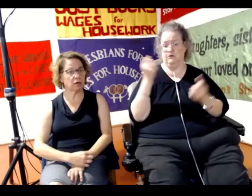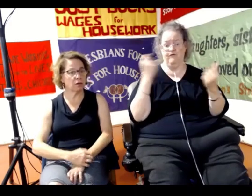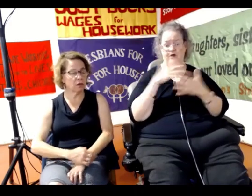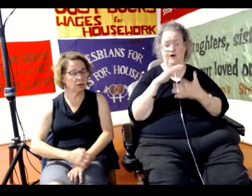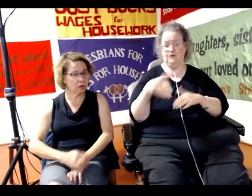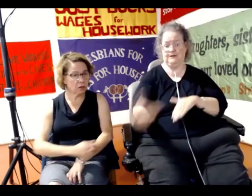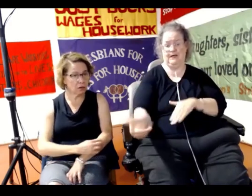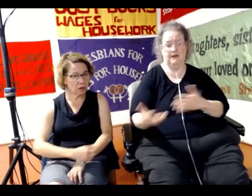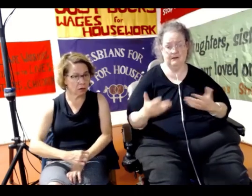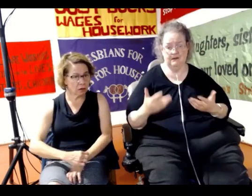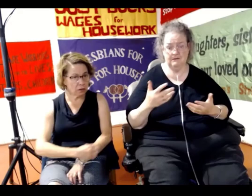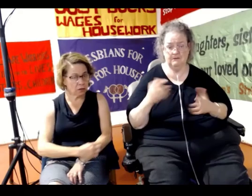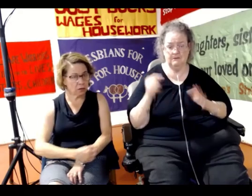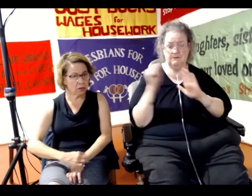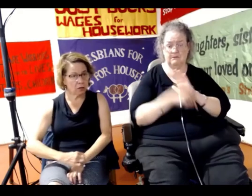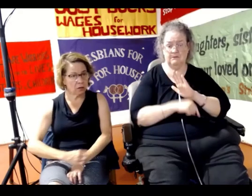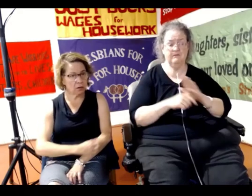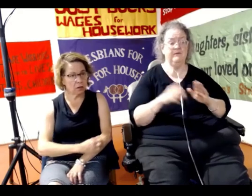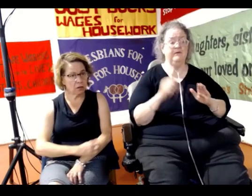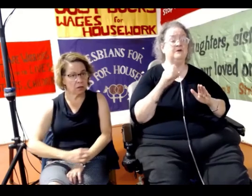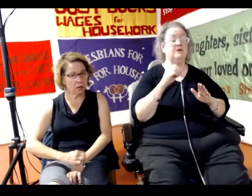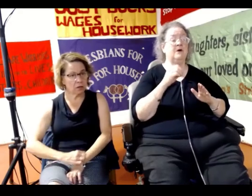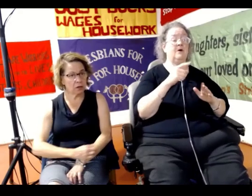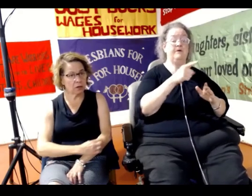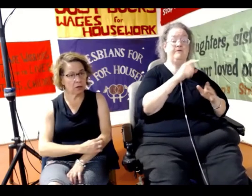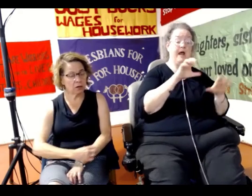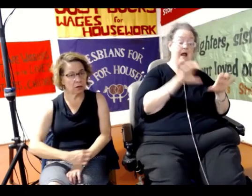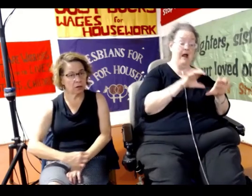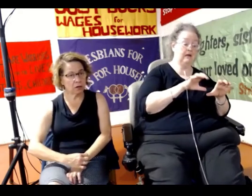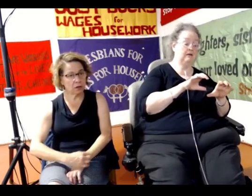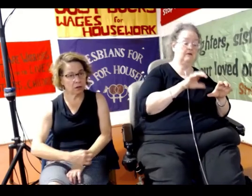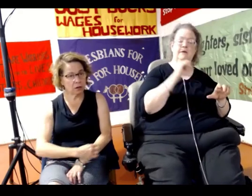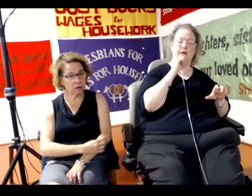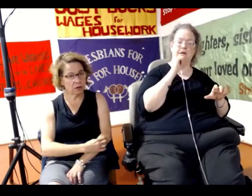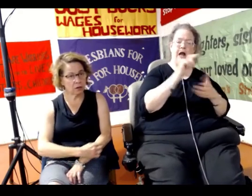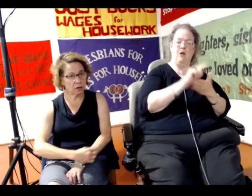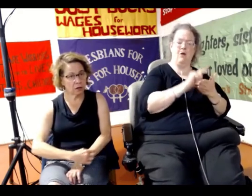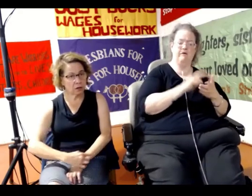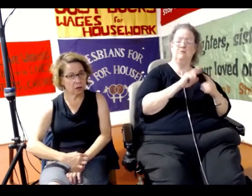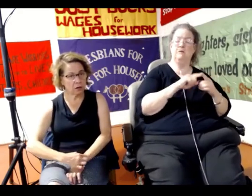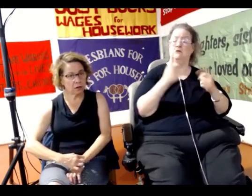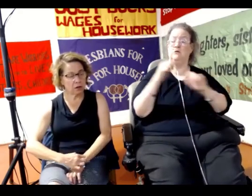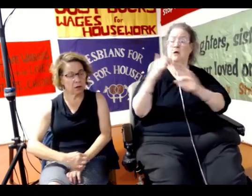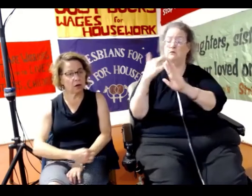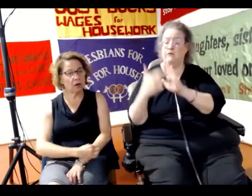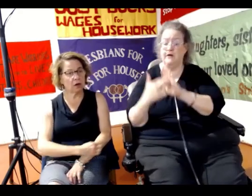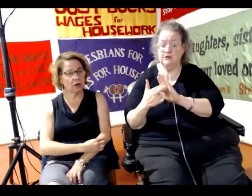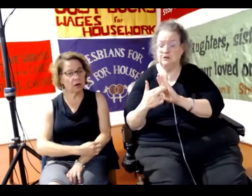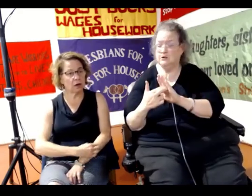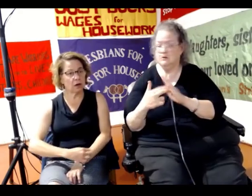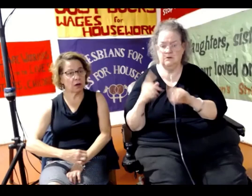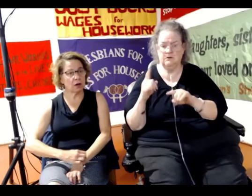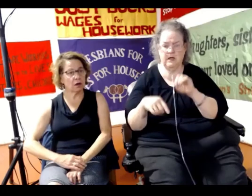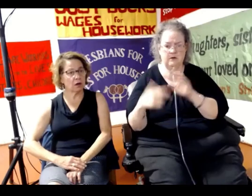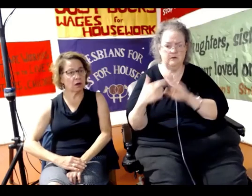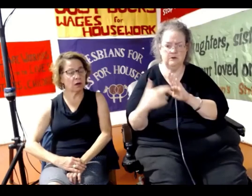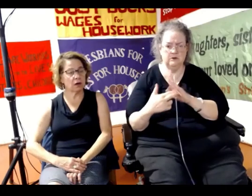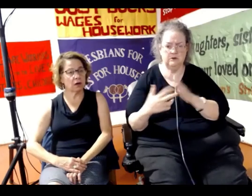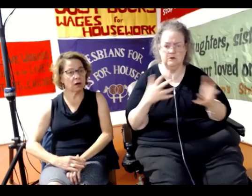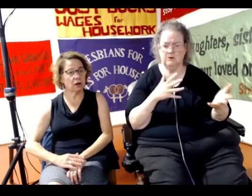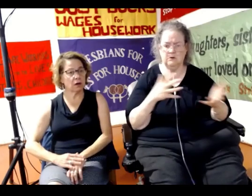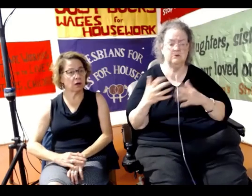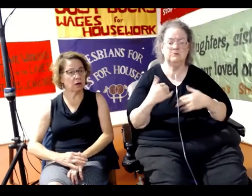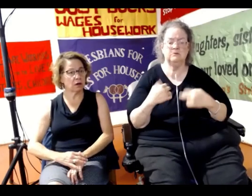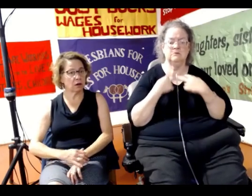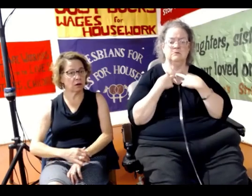declared unlawful. Even though they haven't even yet registered, but they were declared unlawful. Once you're declared unlawful,